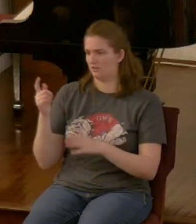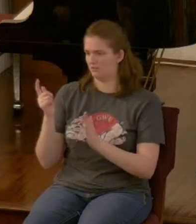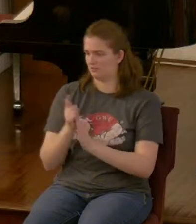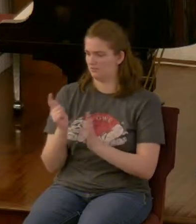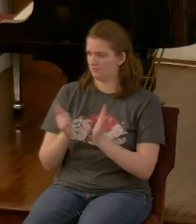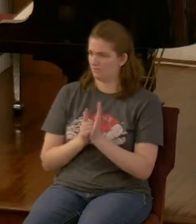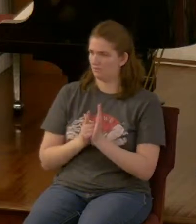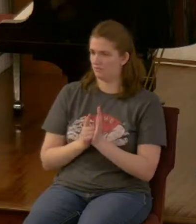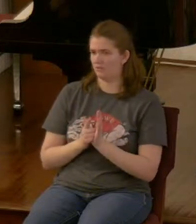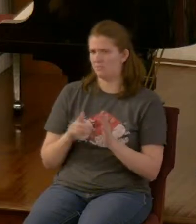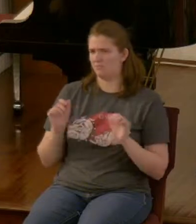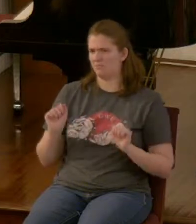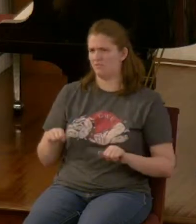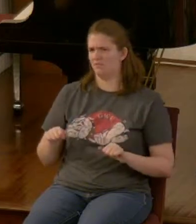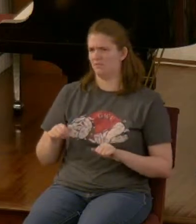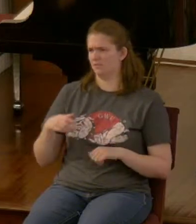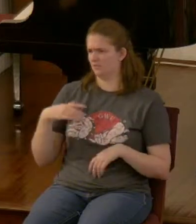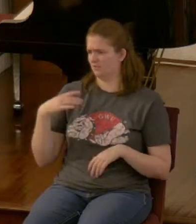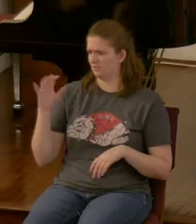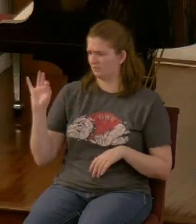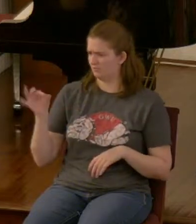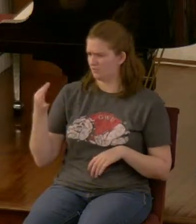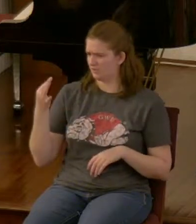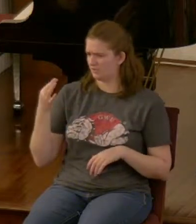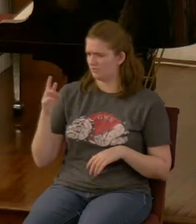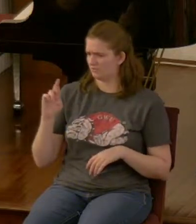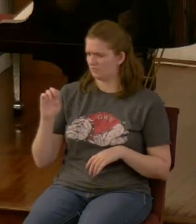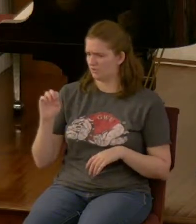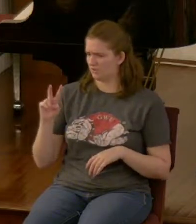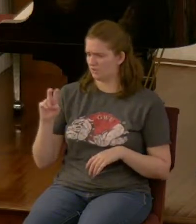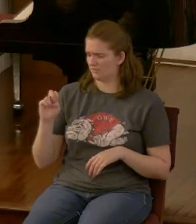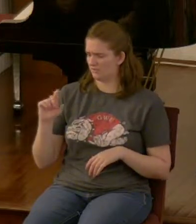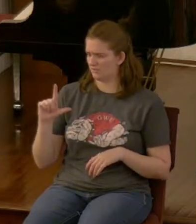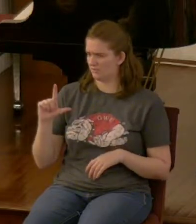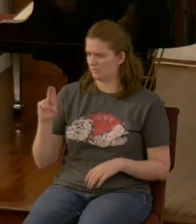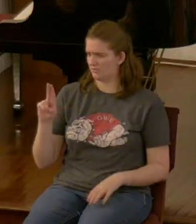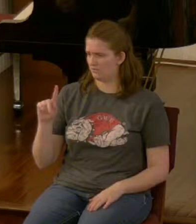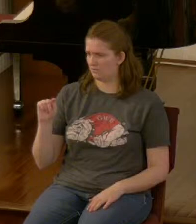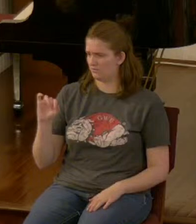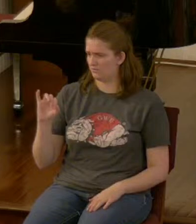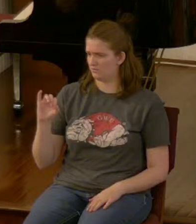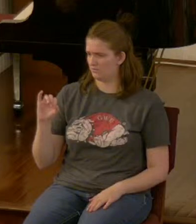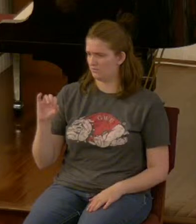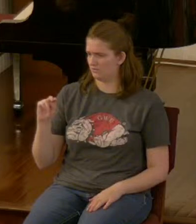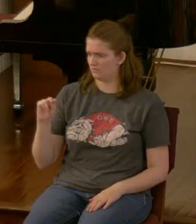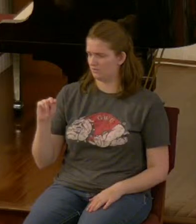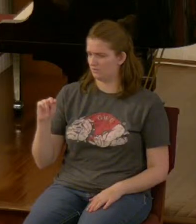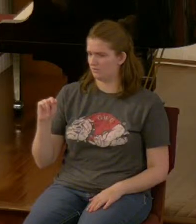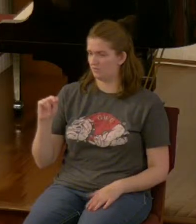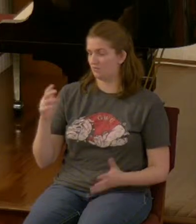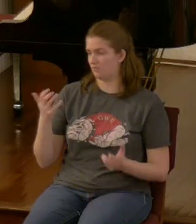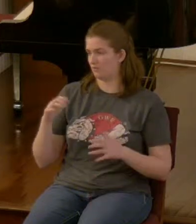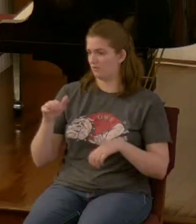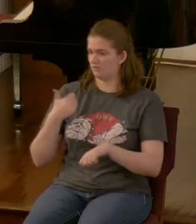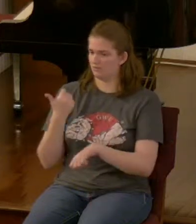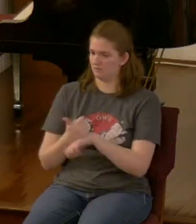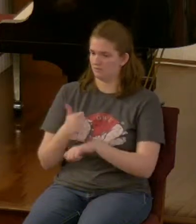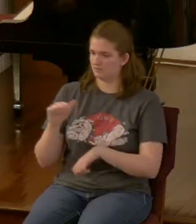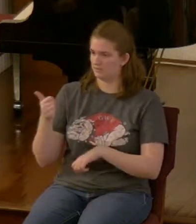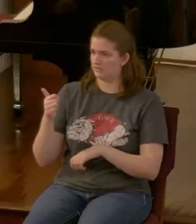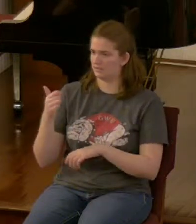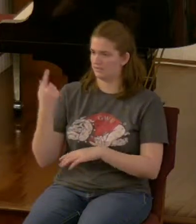perhaps as the French revolution where radicals wanted to institute a 10 day work week and declared